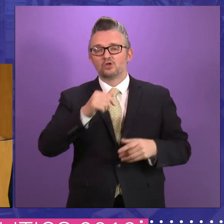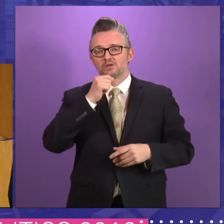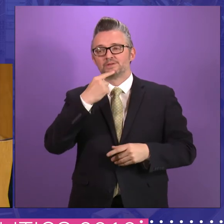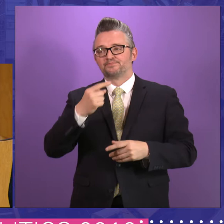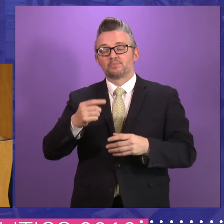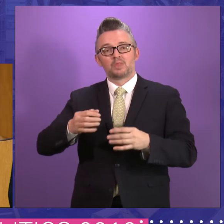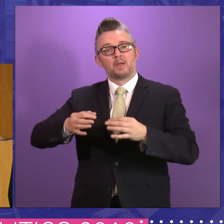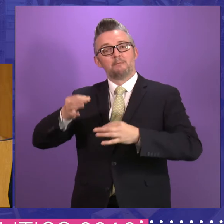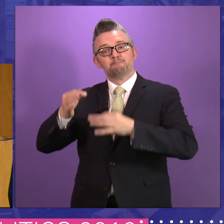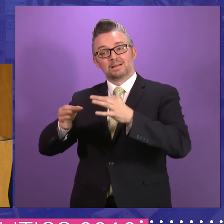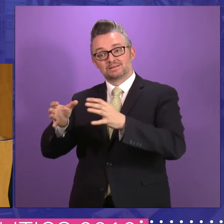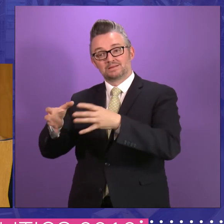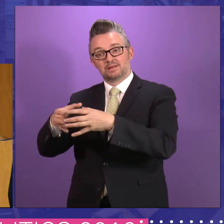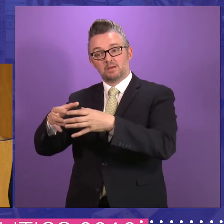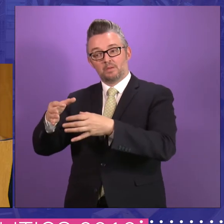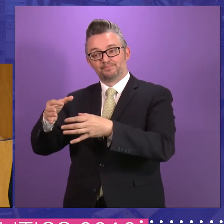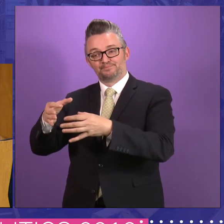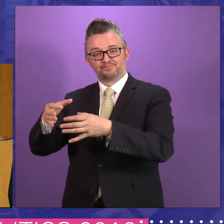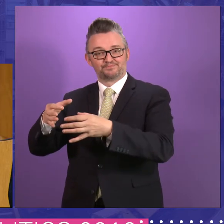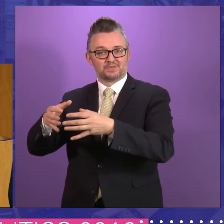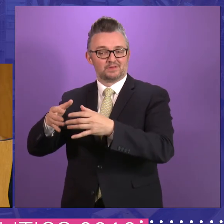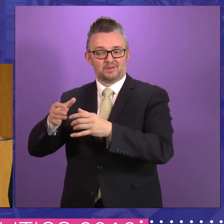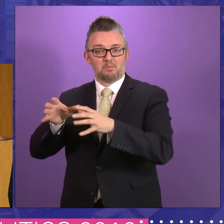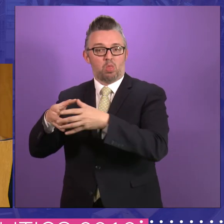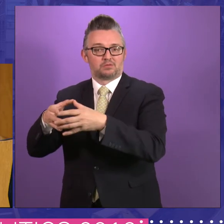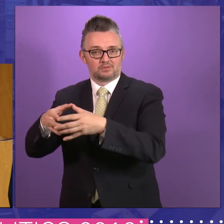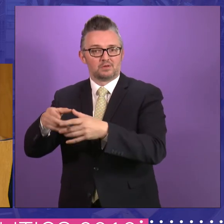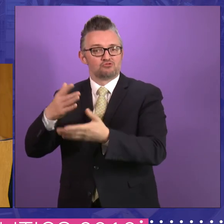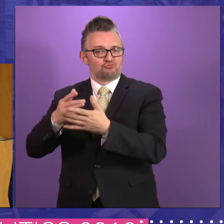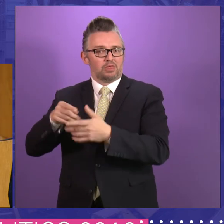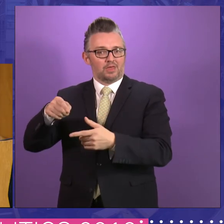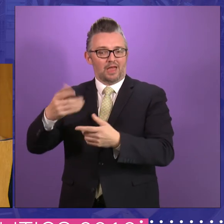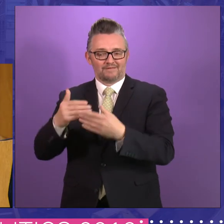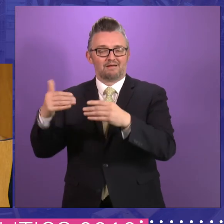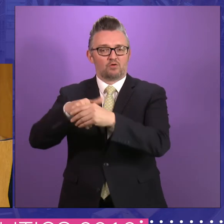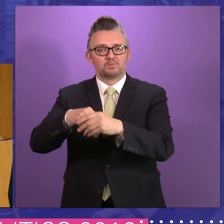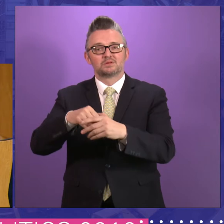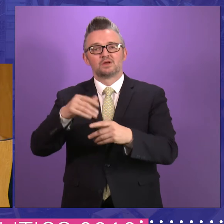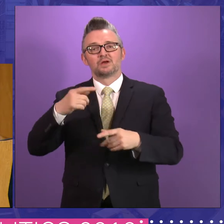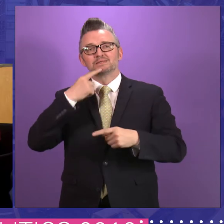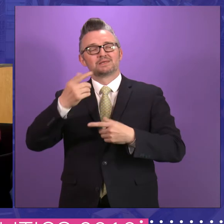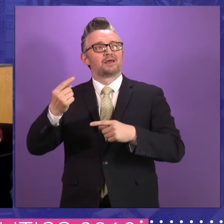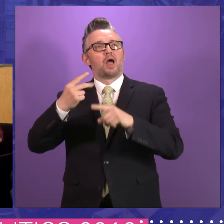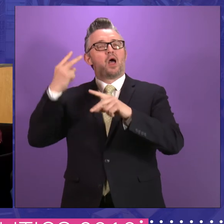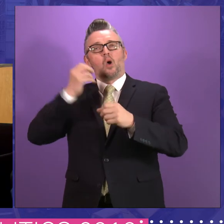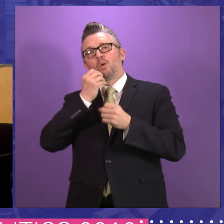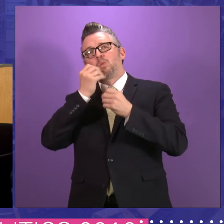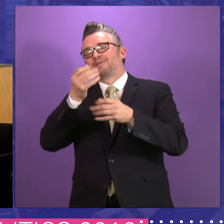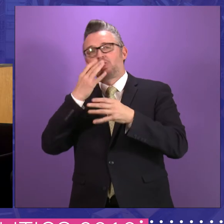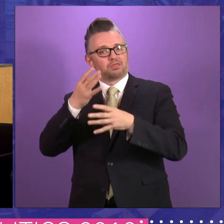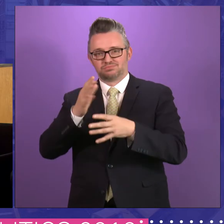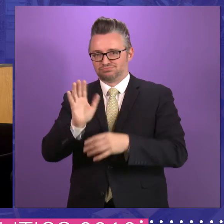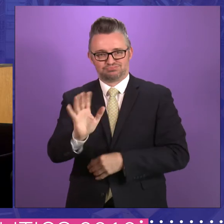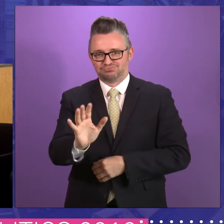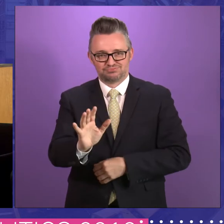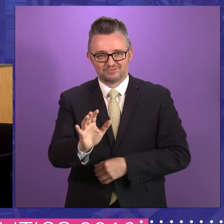party politics didn't get in the way afterwards. But, you know, let us now write a story about how wonderful it was under certain circumstances,